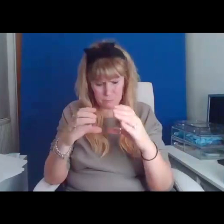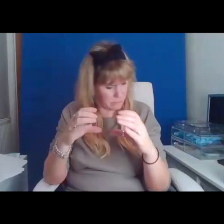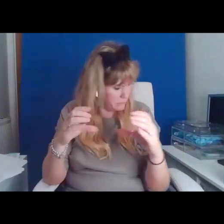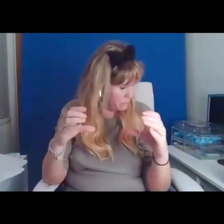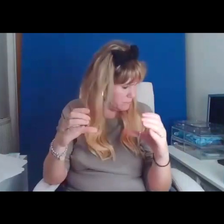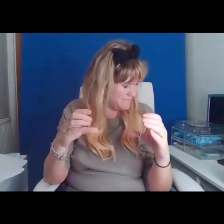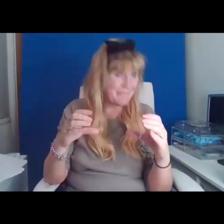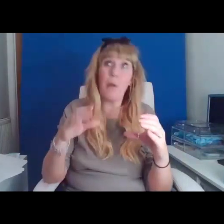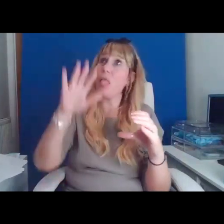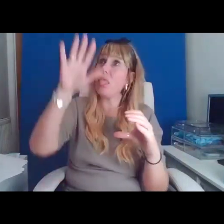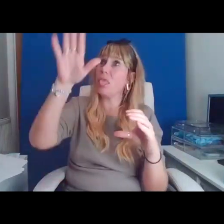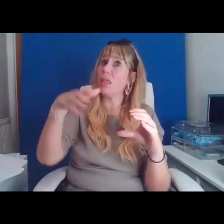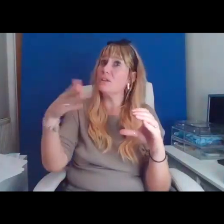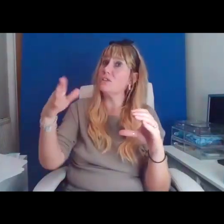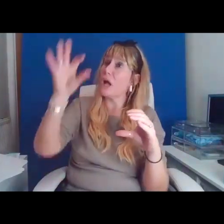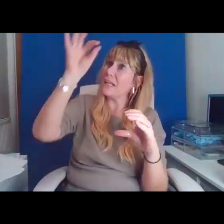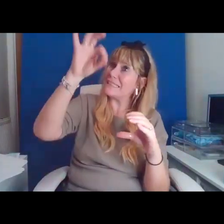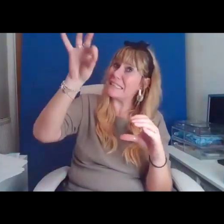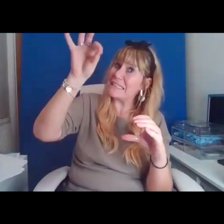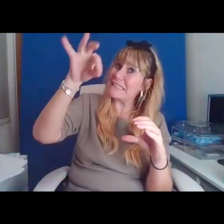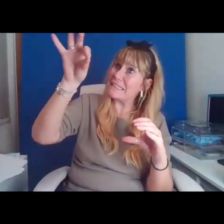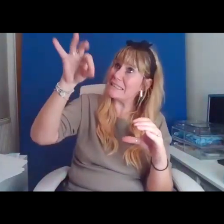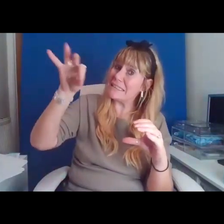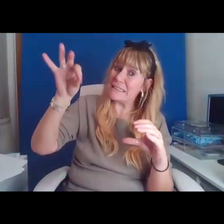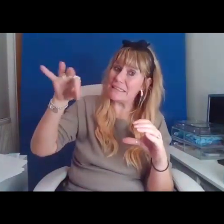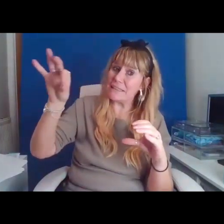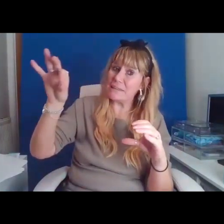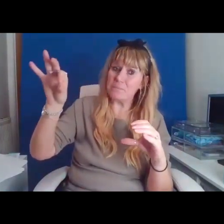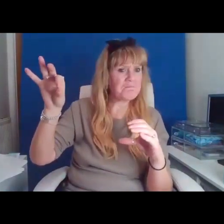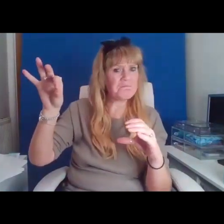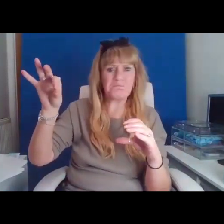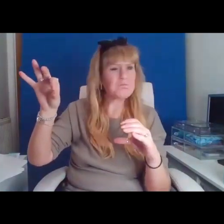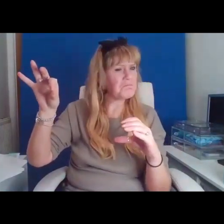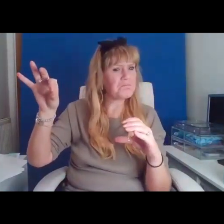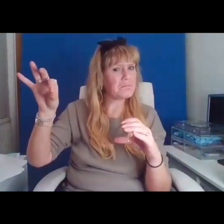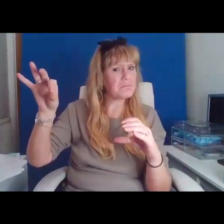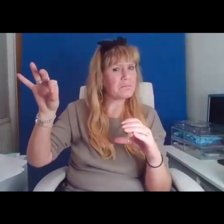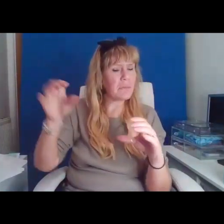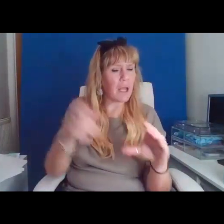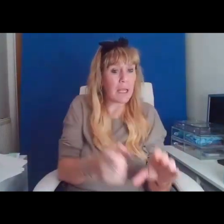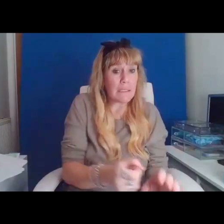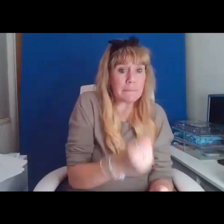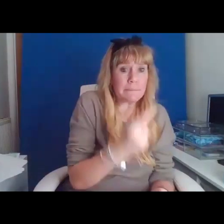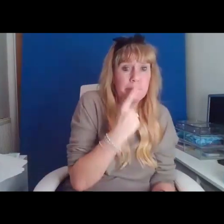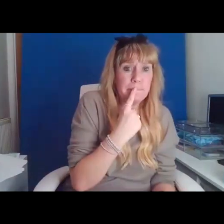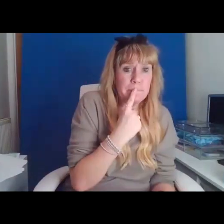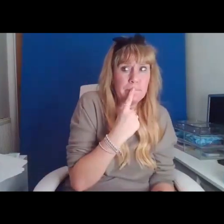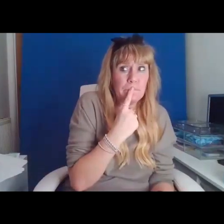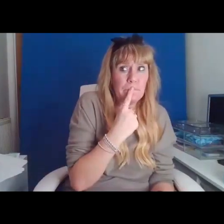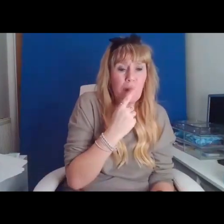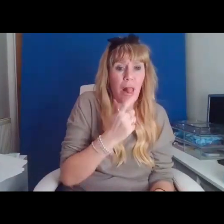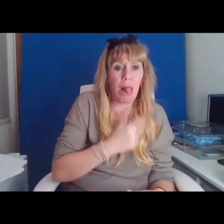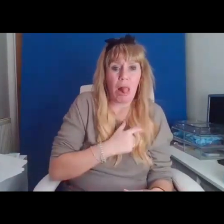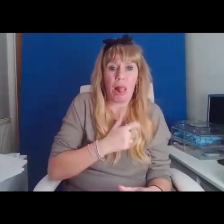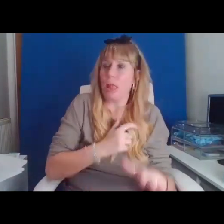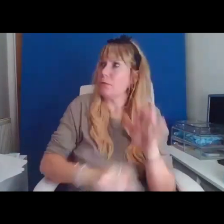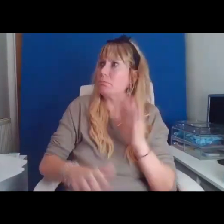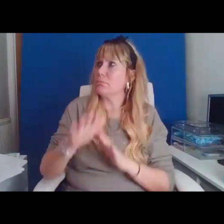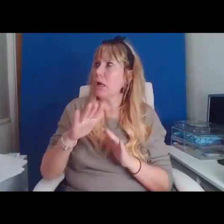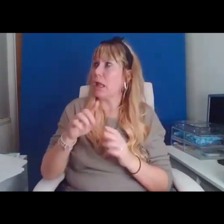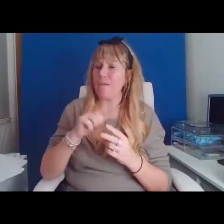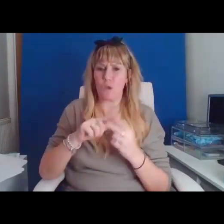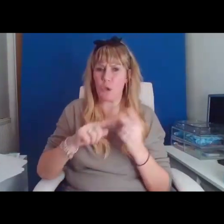chart of myriad meds for my mind. I take one, then panic. Have I taken two?